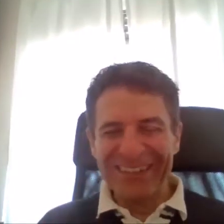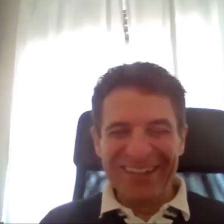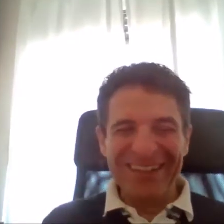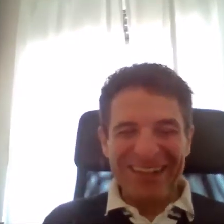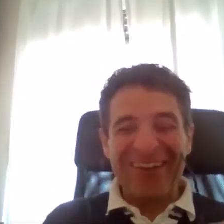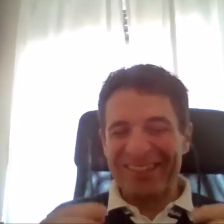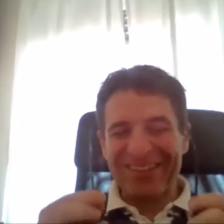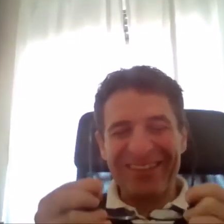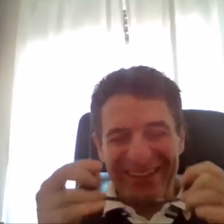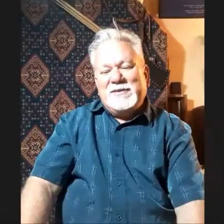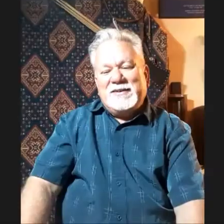Absolutely.